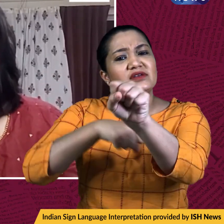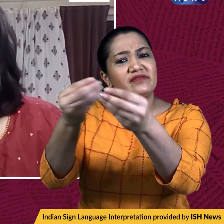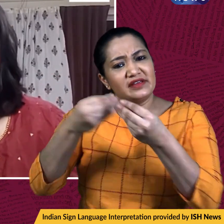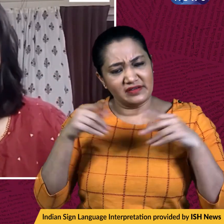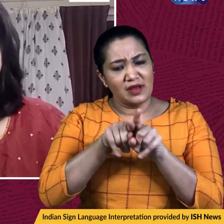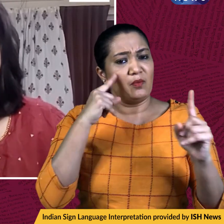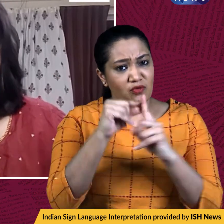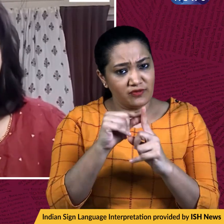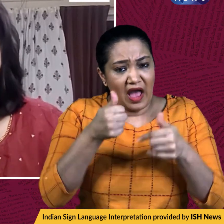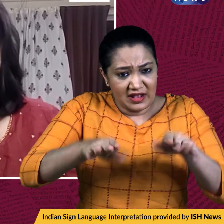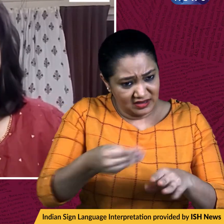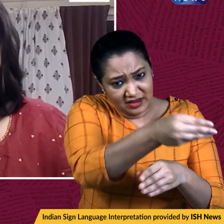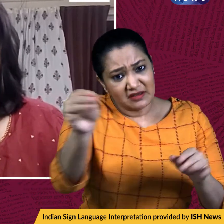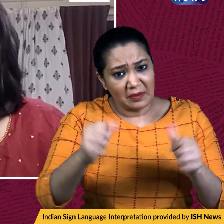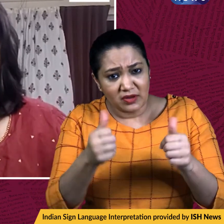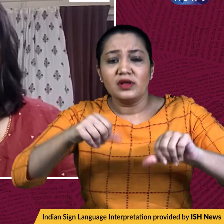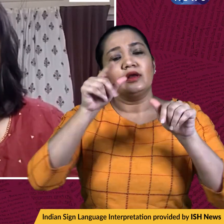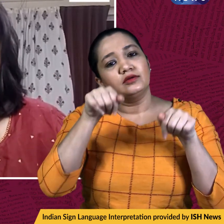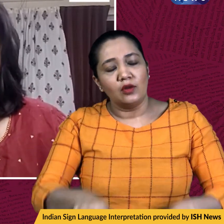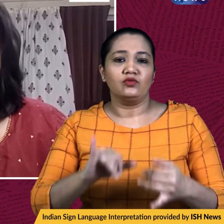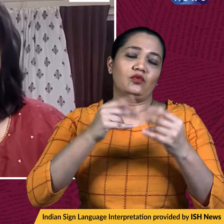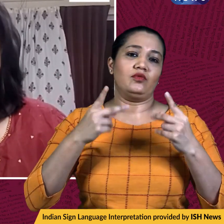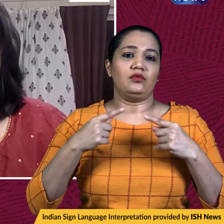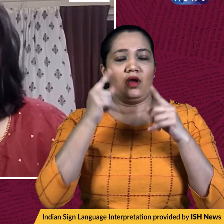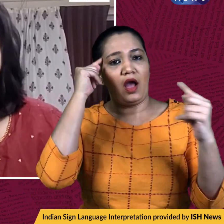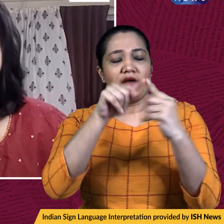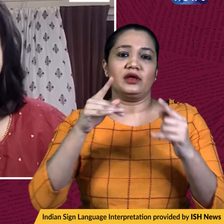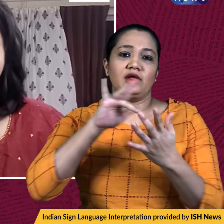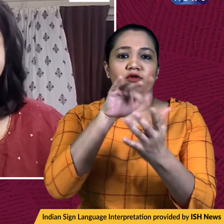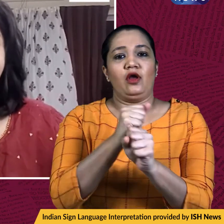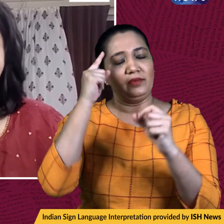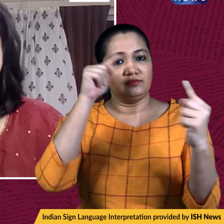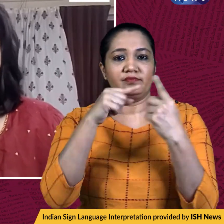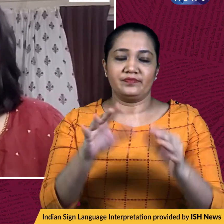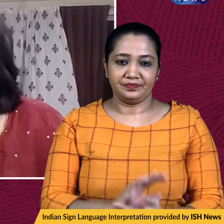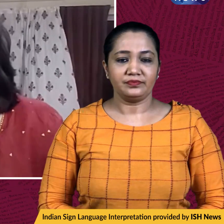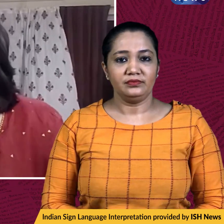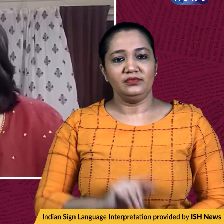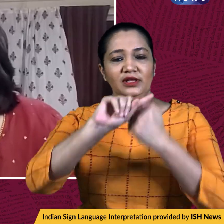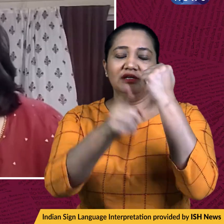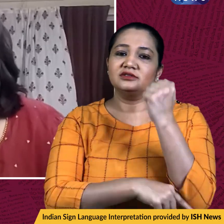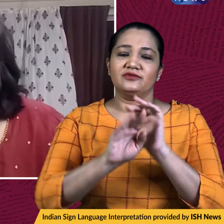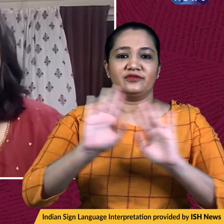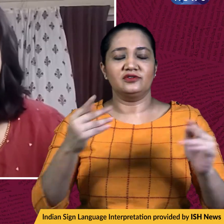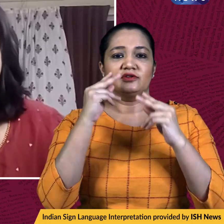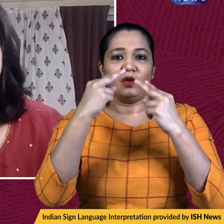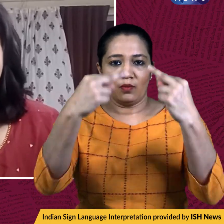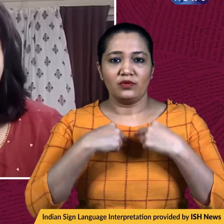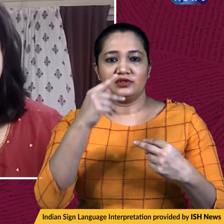and Aadhaar be given to them on the basis of the same. That brings us to the end of this bulletin. Thank you so much